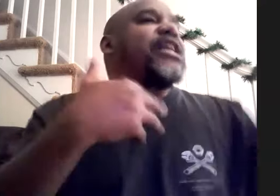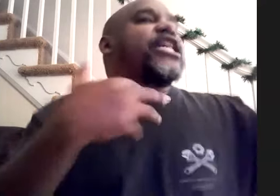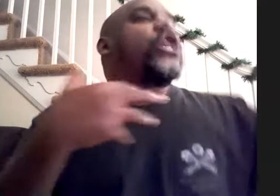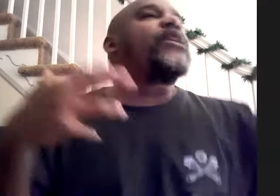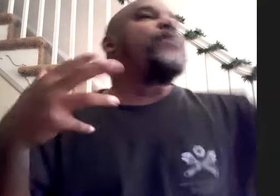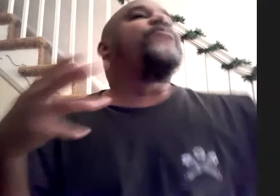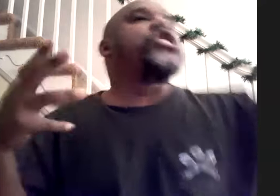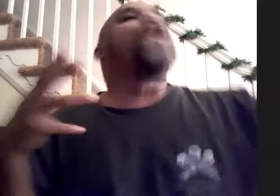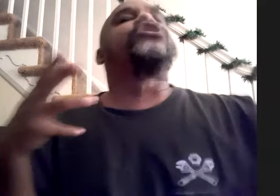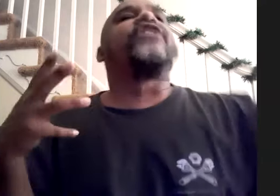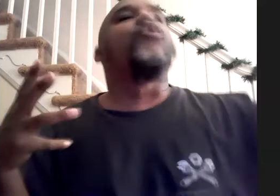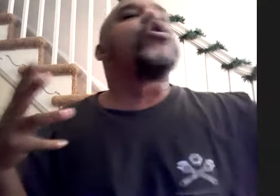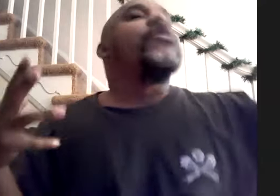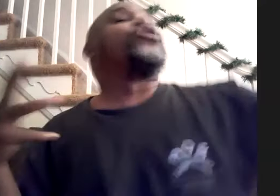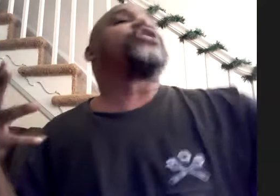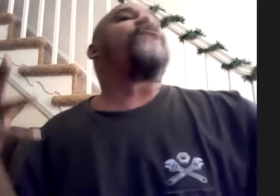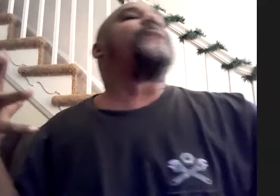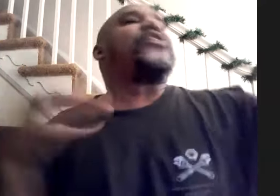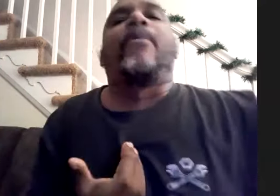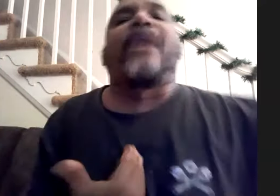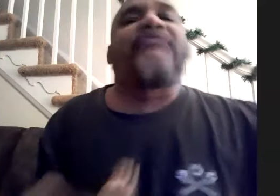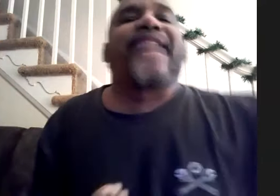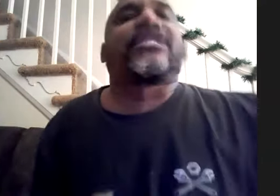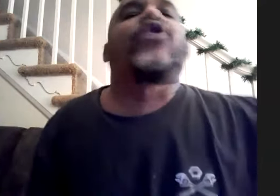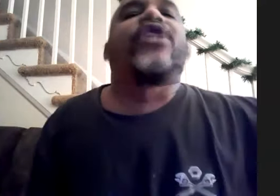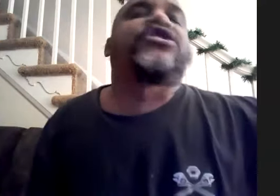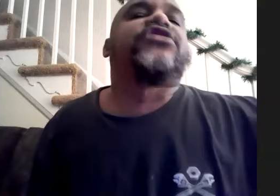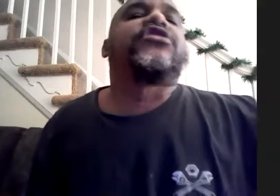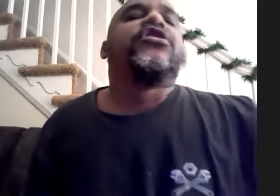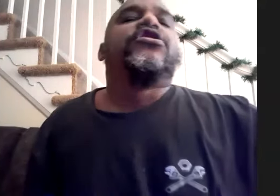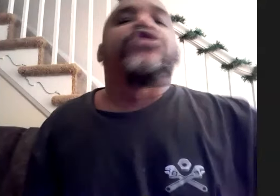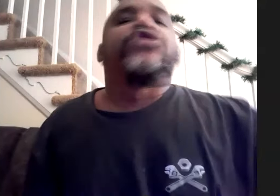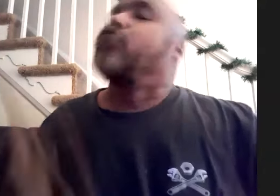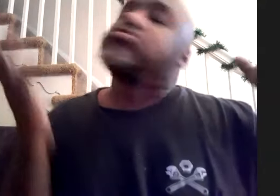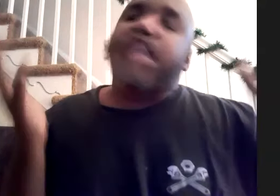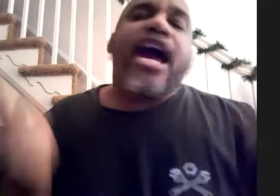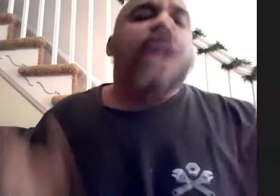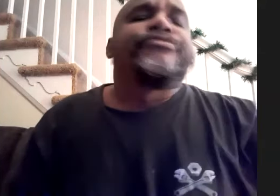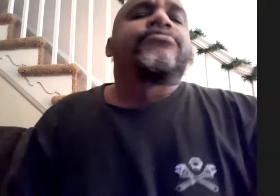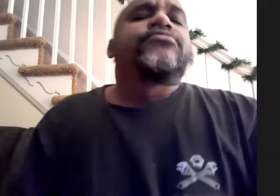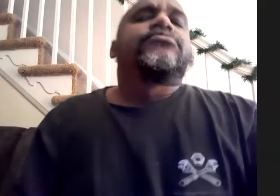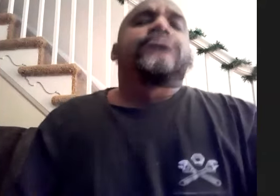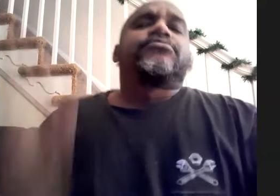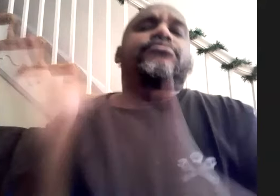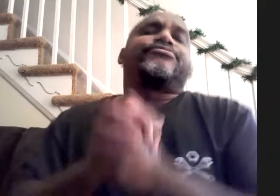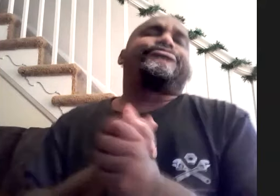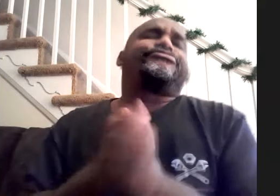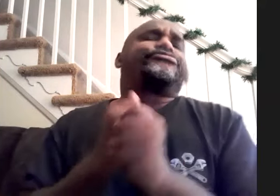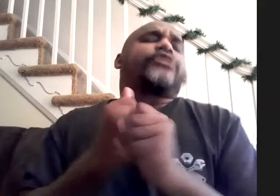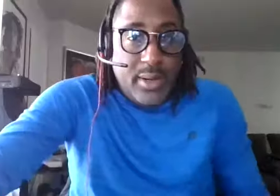going to people that know stuff more more stuff about things i don't know about and asking questions so yeah sure but